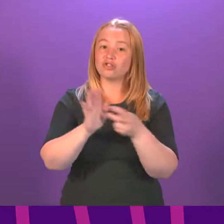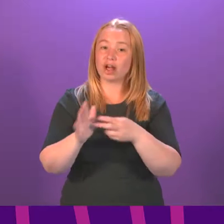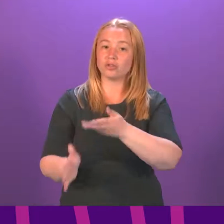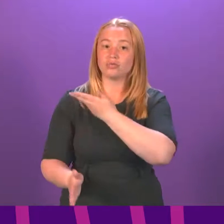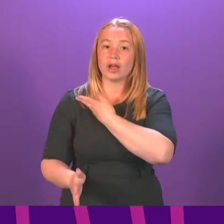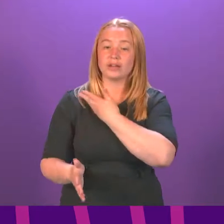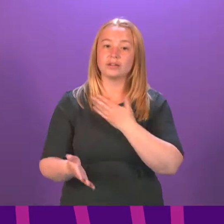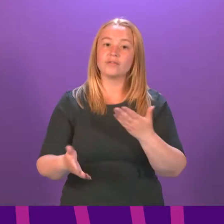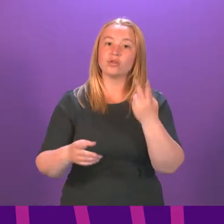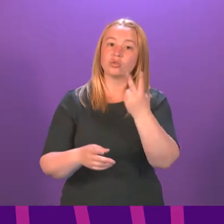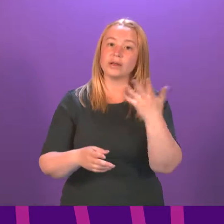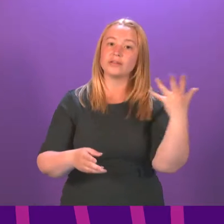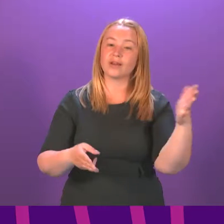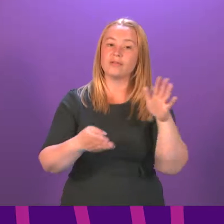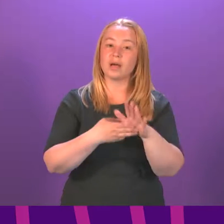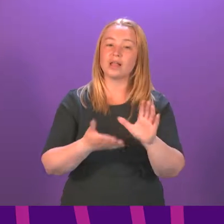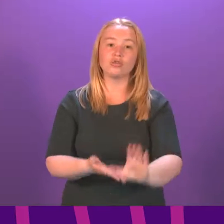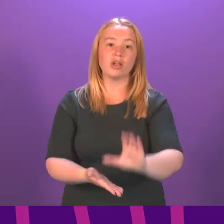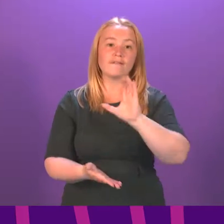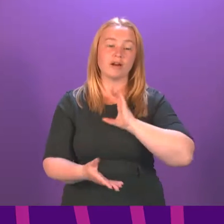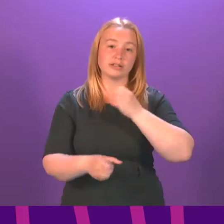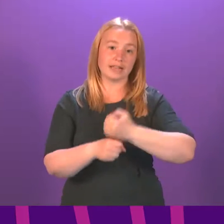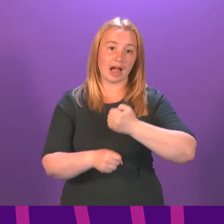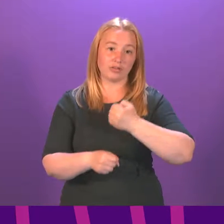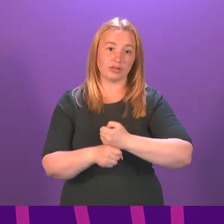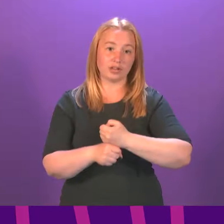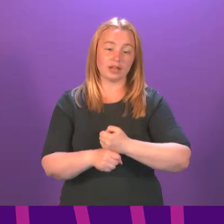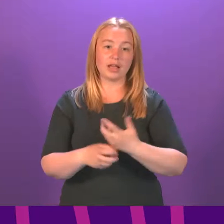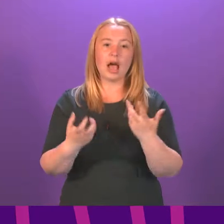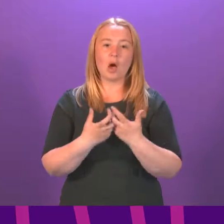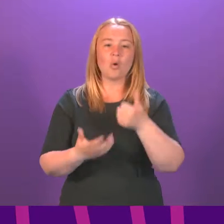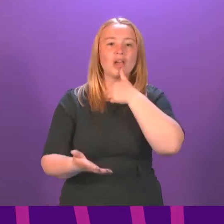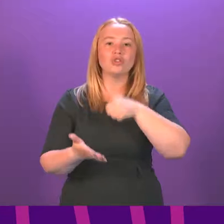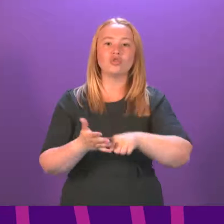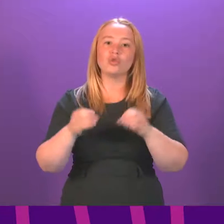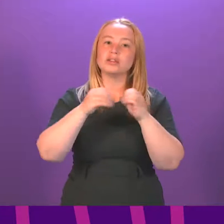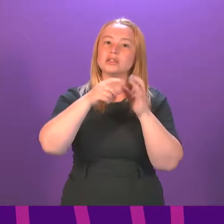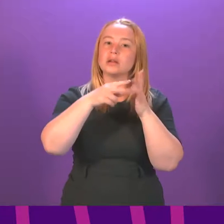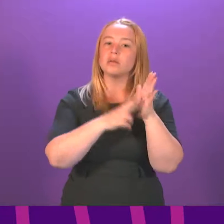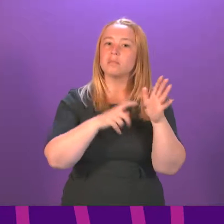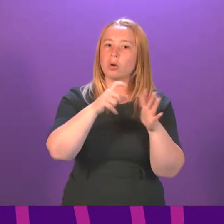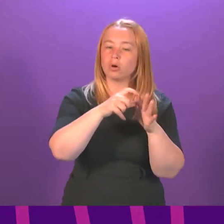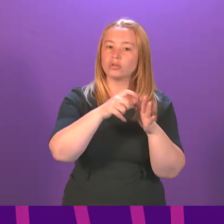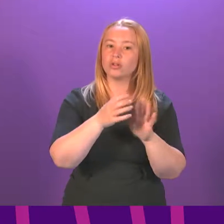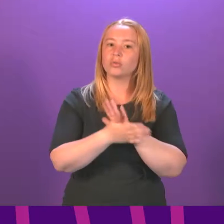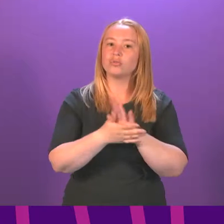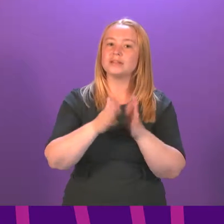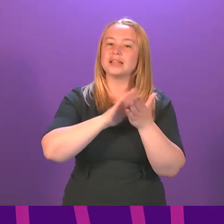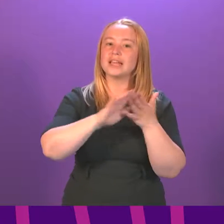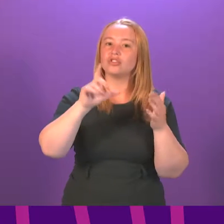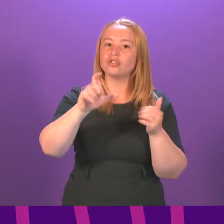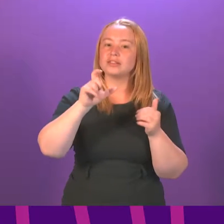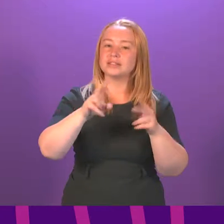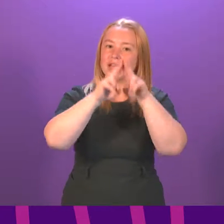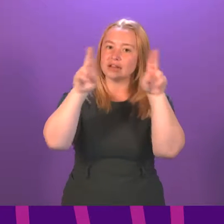claim a £25 million cash refund guarantee in the form of an insurance bond from specialist marine insurers, HCC International,